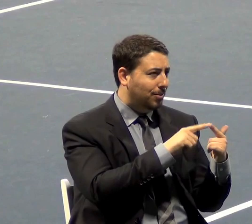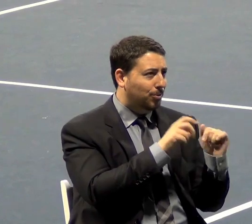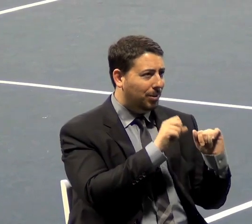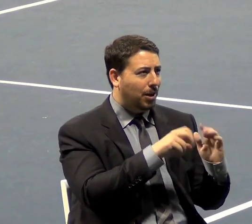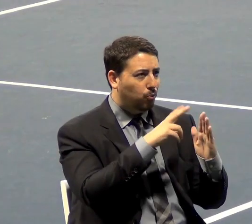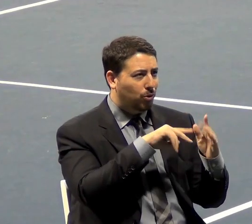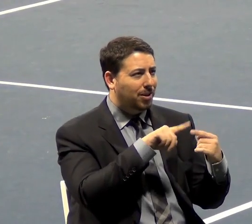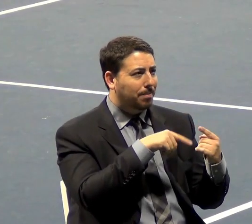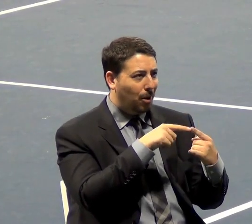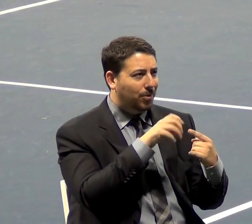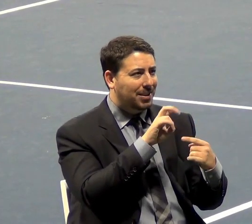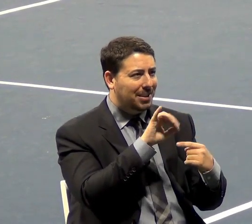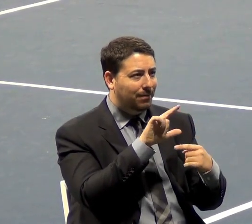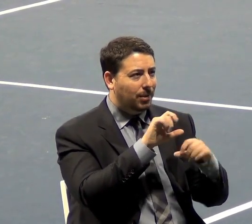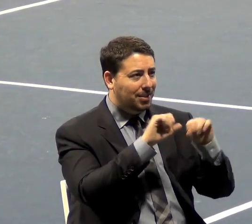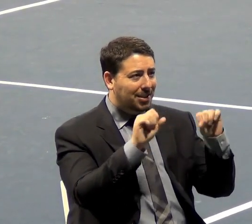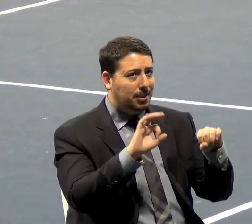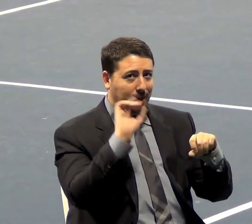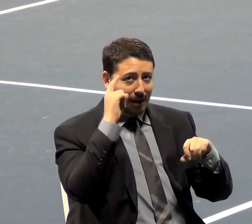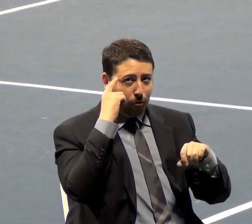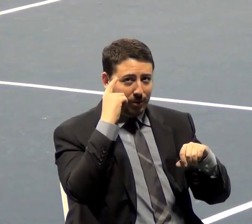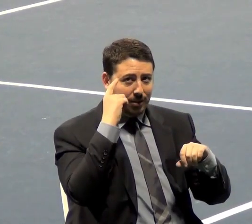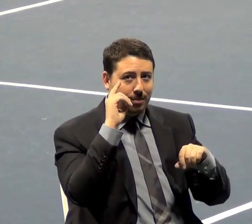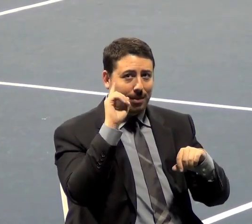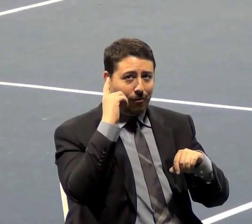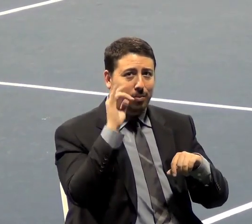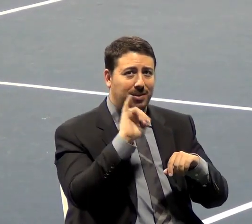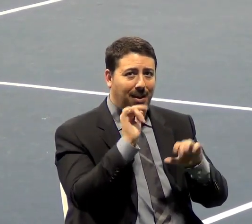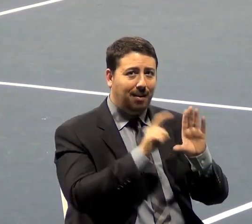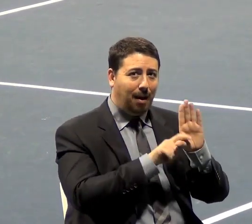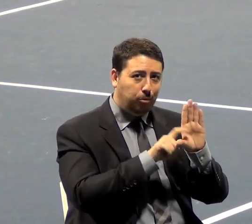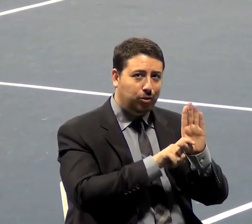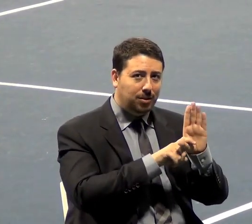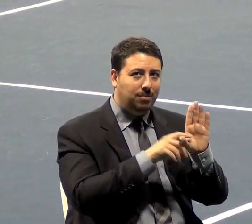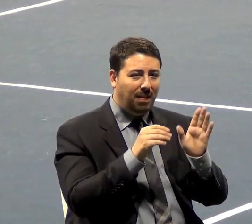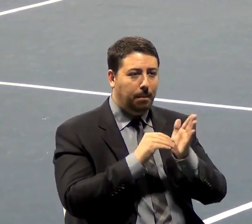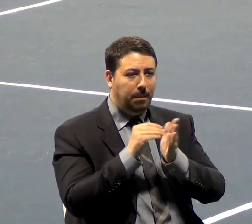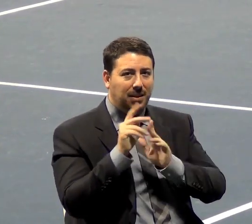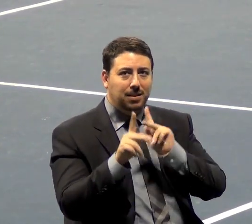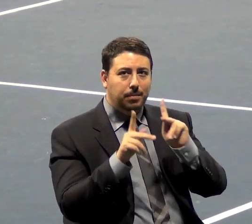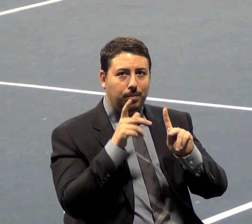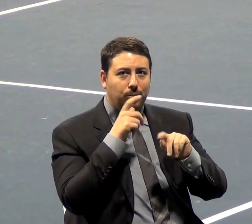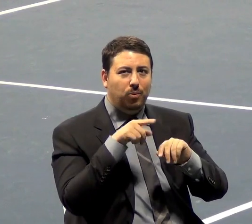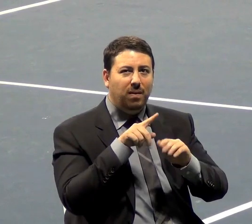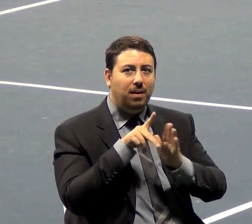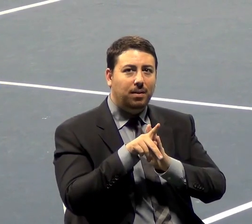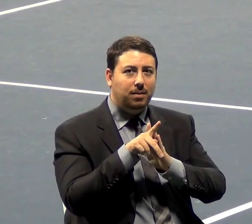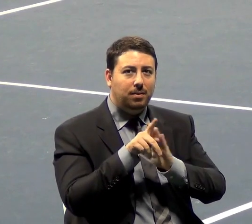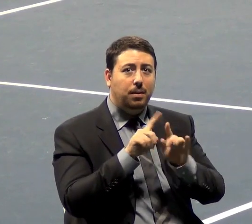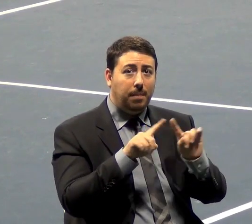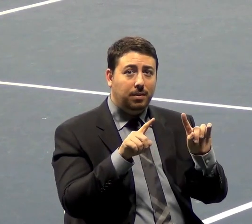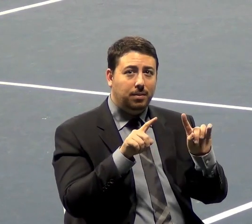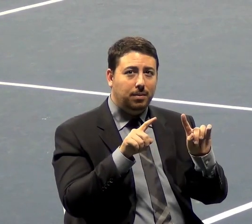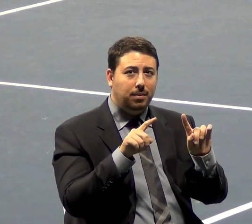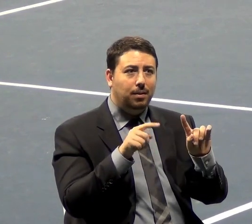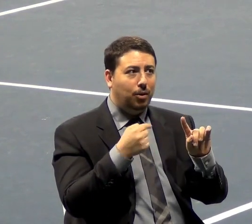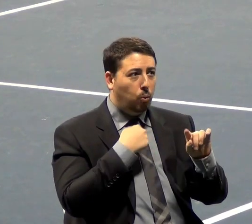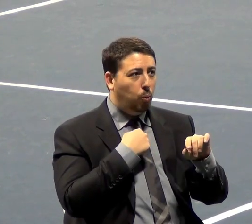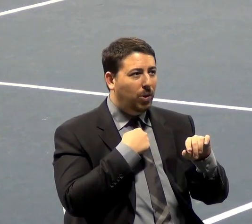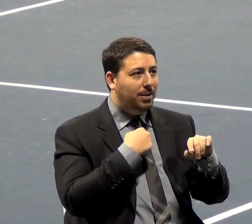government, tyrannical governments like communism and the millions of people they killed. But we refute those with better ideas. Even in